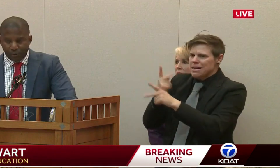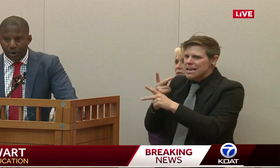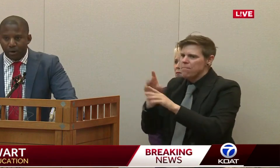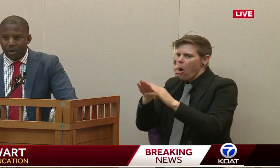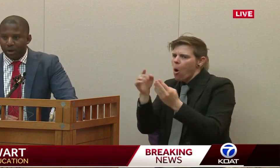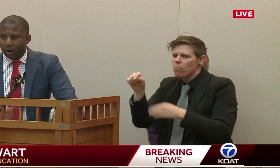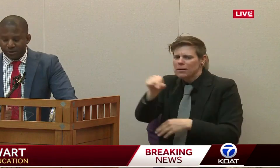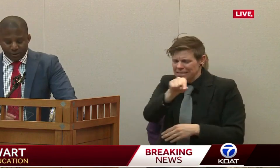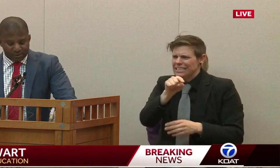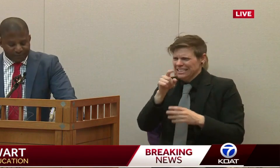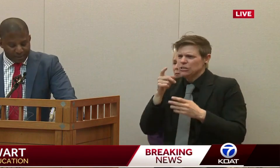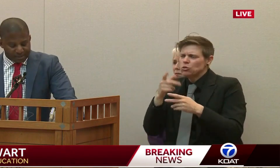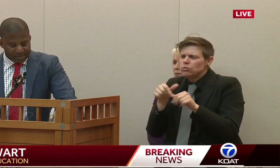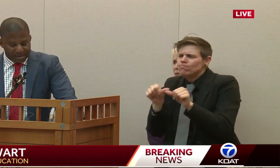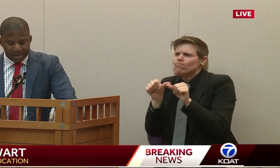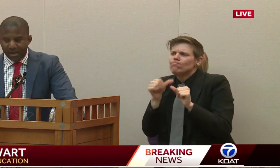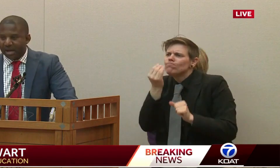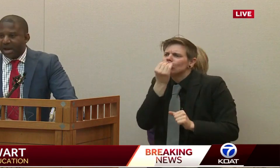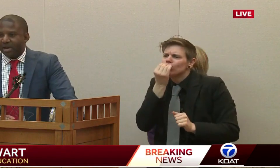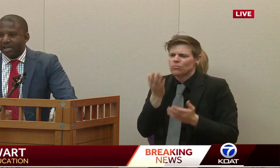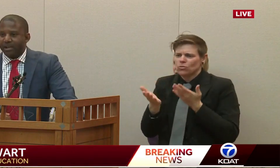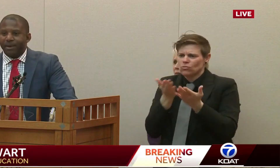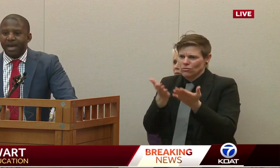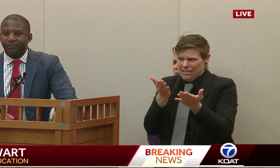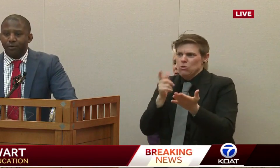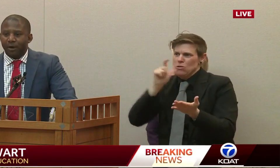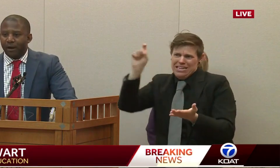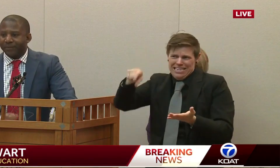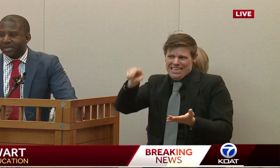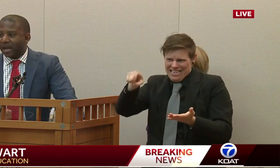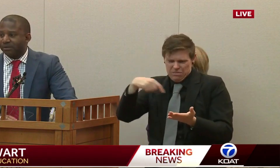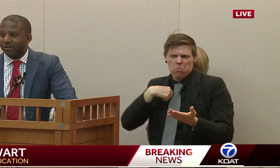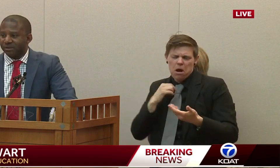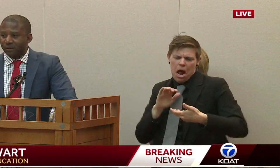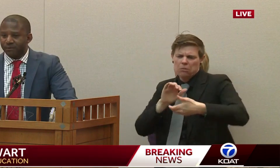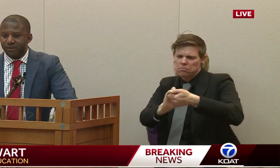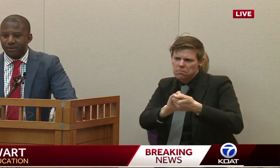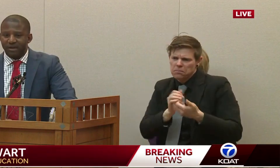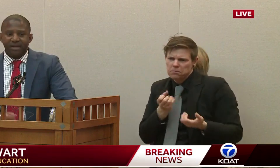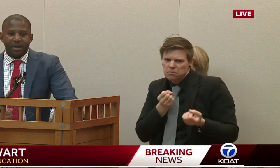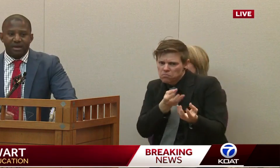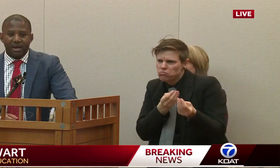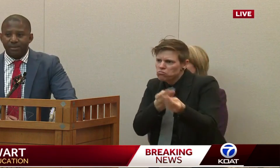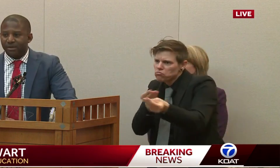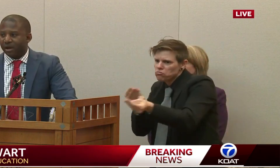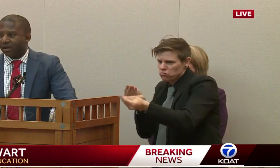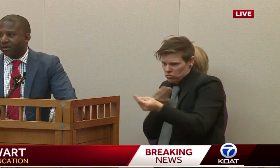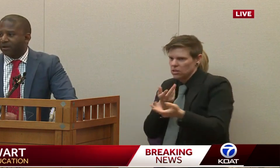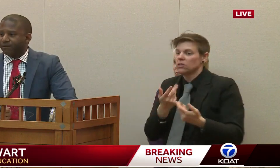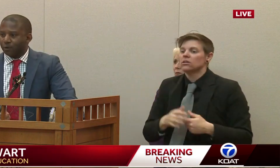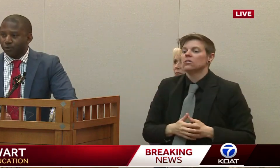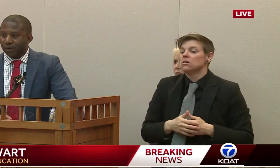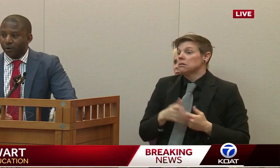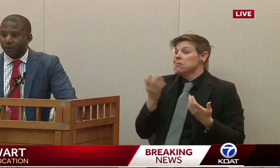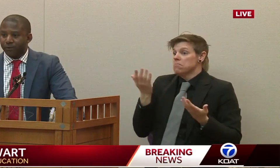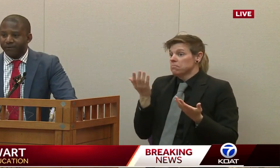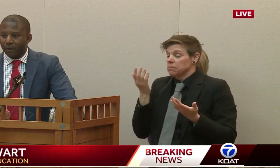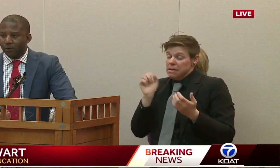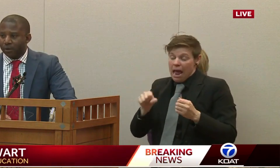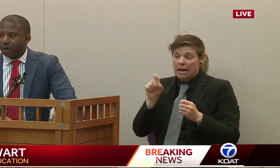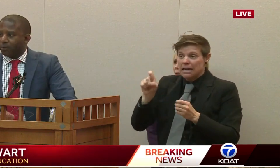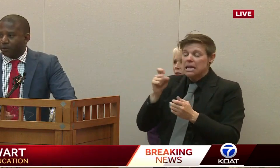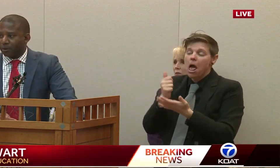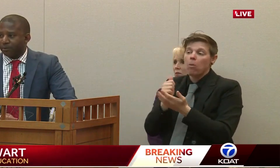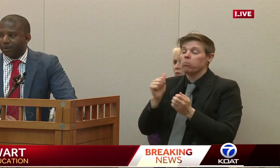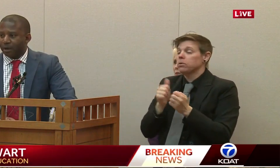services to our students and families in need and any behavioral health and counseling services that can be done virtually or